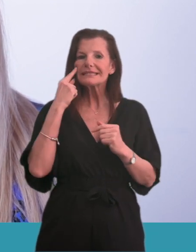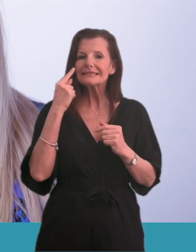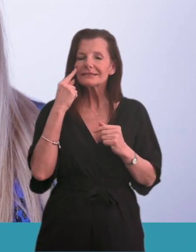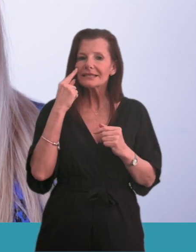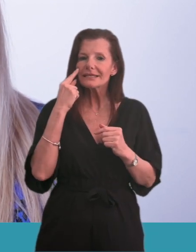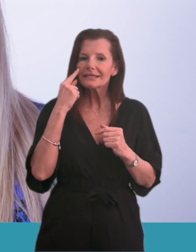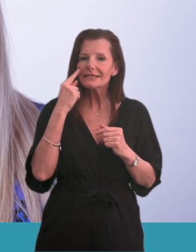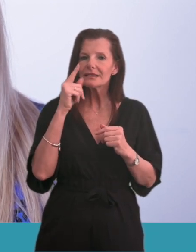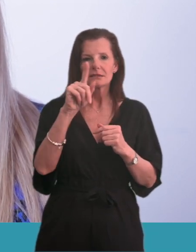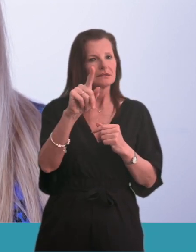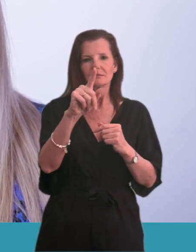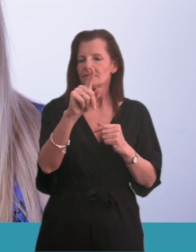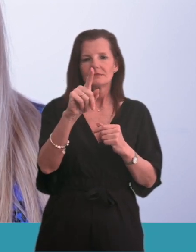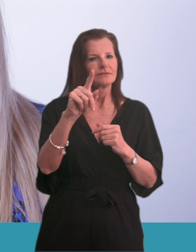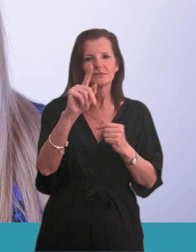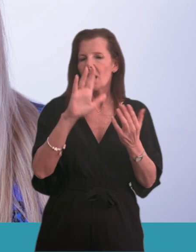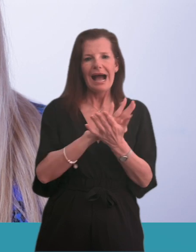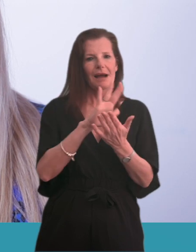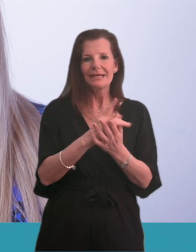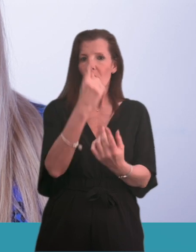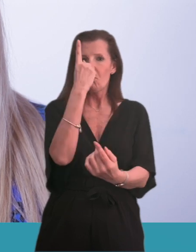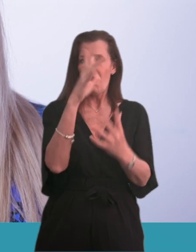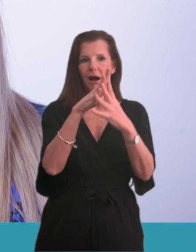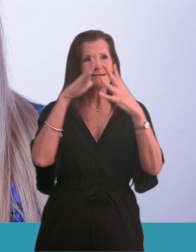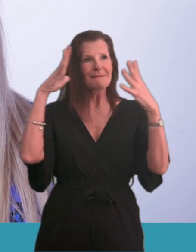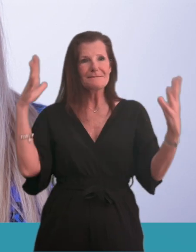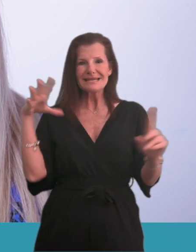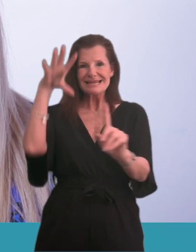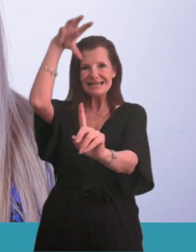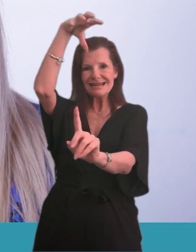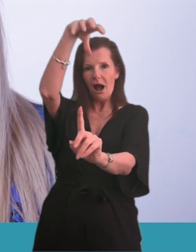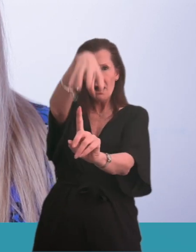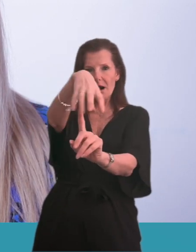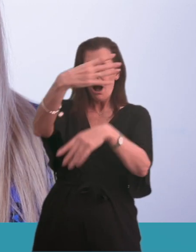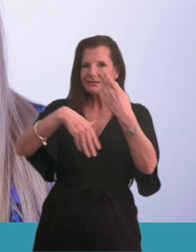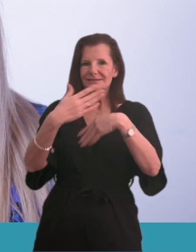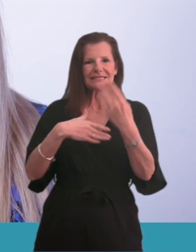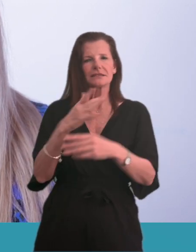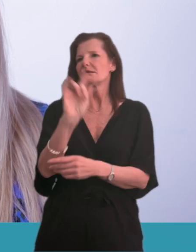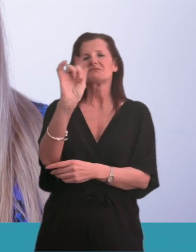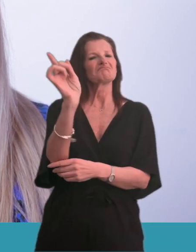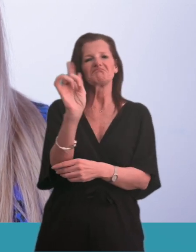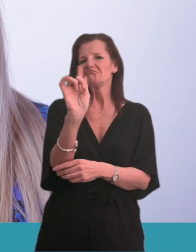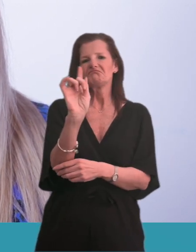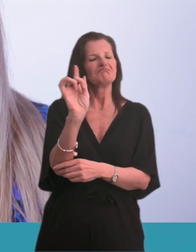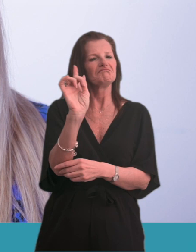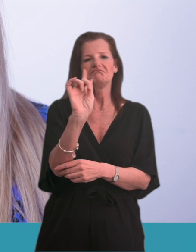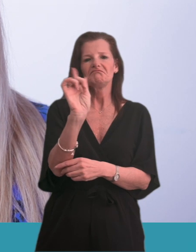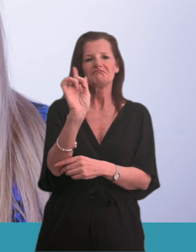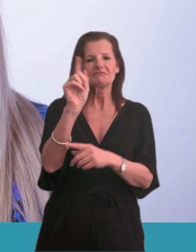Most people would not be happy with a single new hospital on a new central site. Patients, the public and the